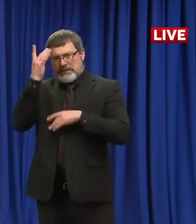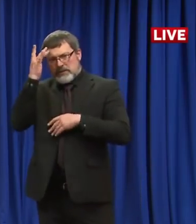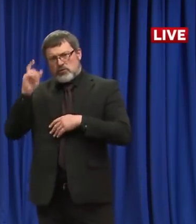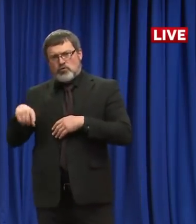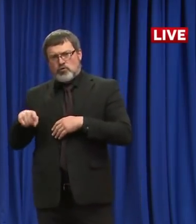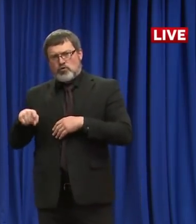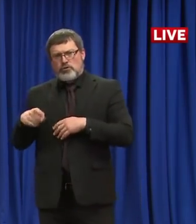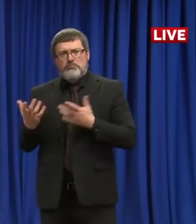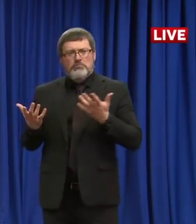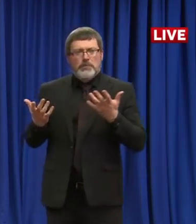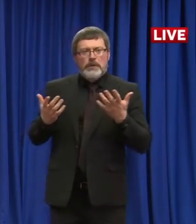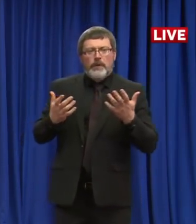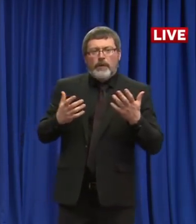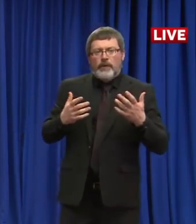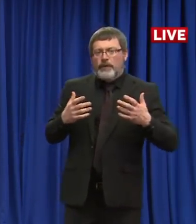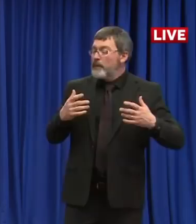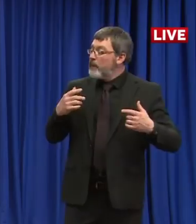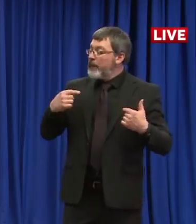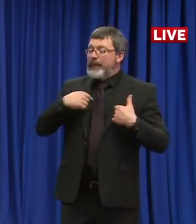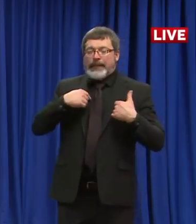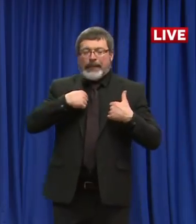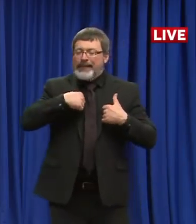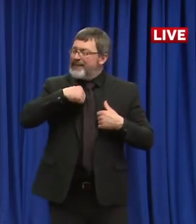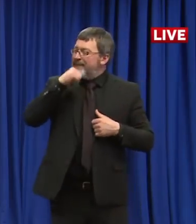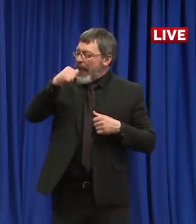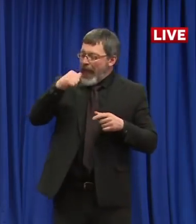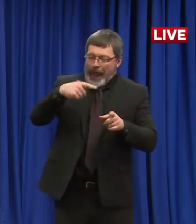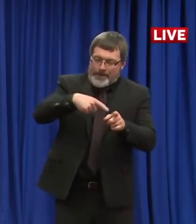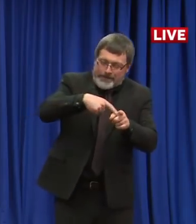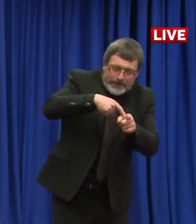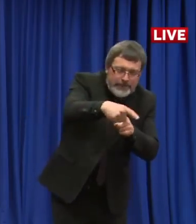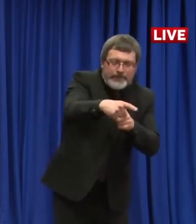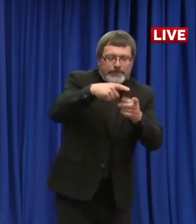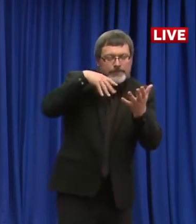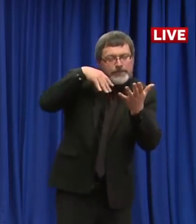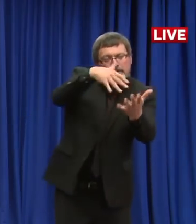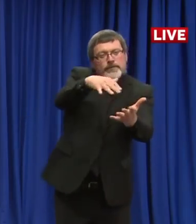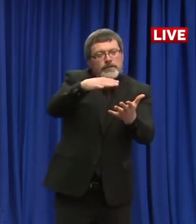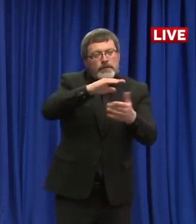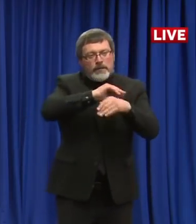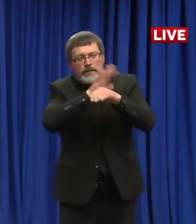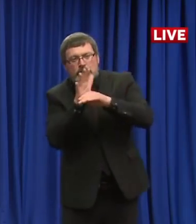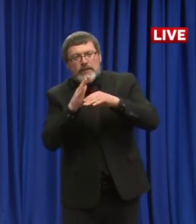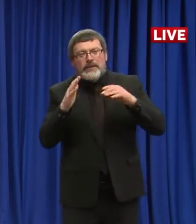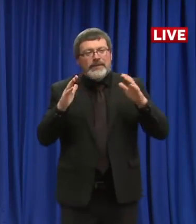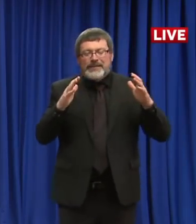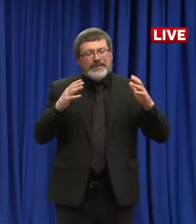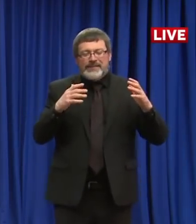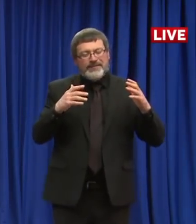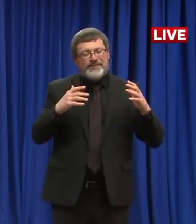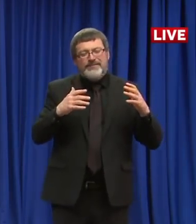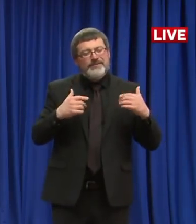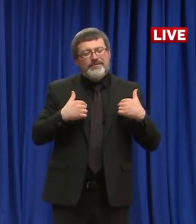such a crucial role. You know, if you look at the Washington model that a lot of people talk about, I'm not a big believer in that model myself.